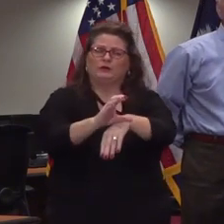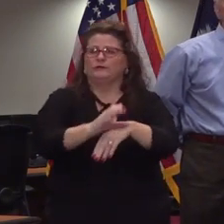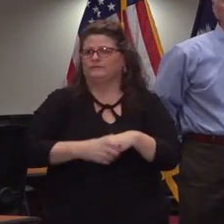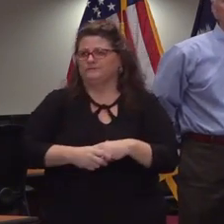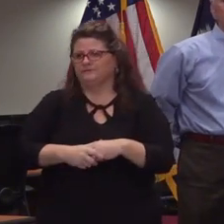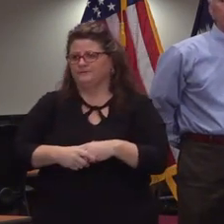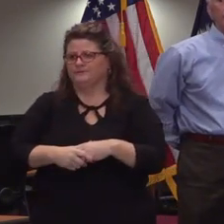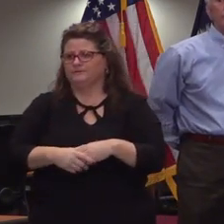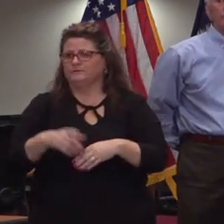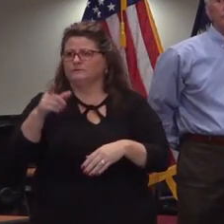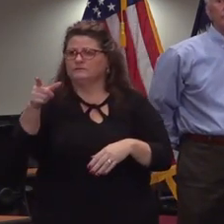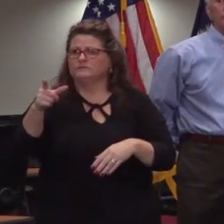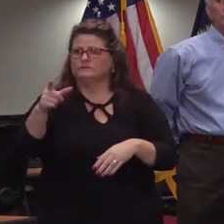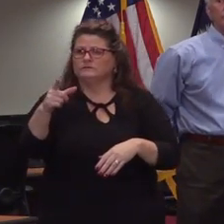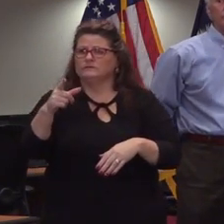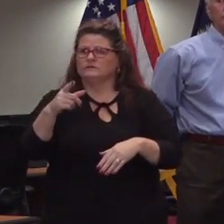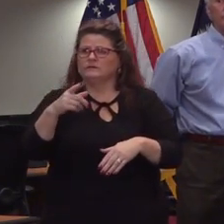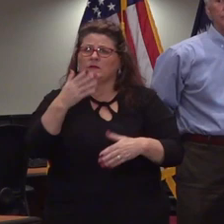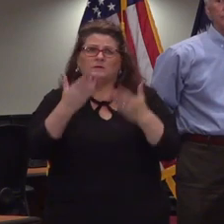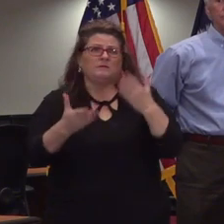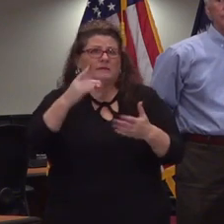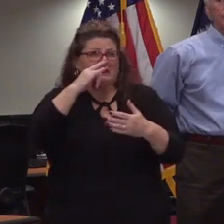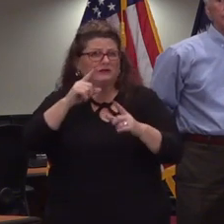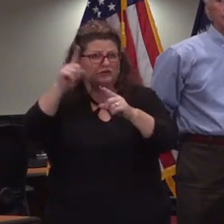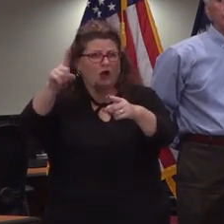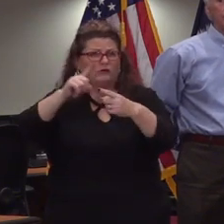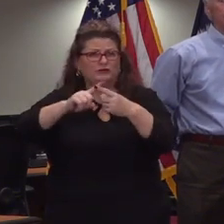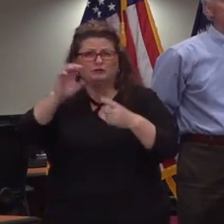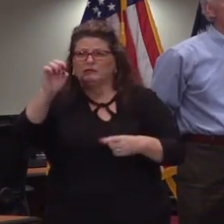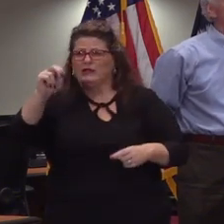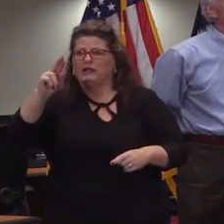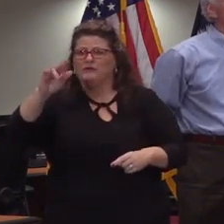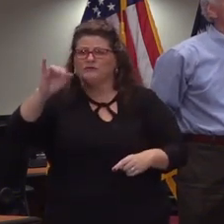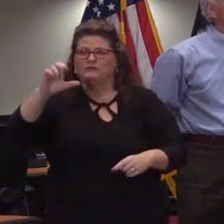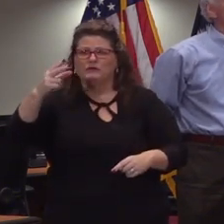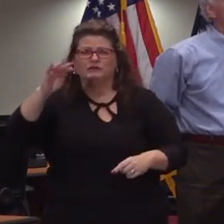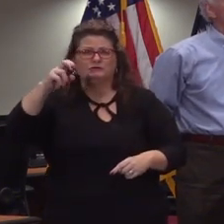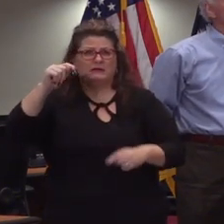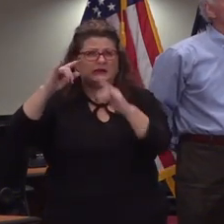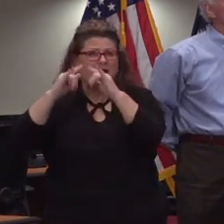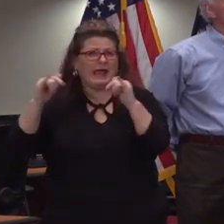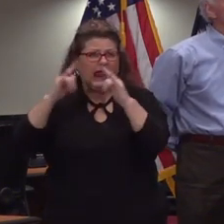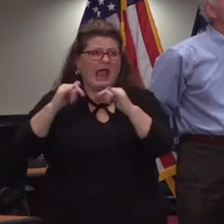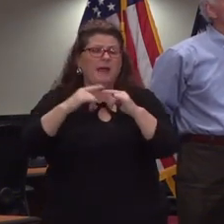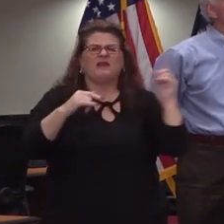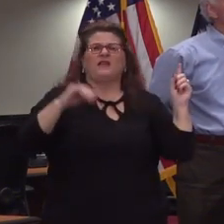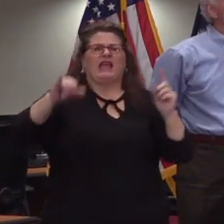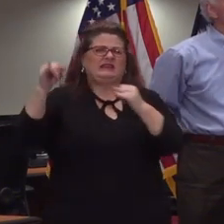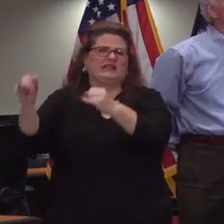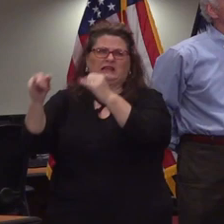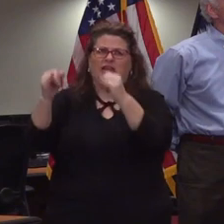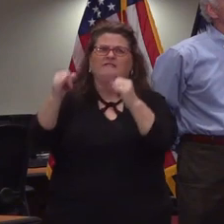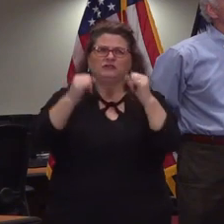where families may send them for enrichments those those those summer camps again i think those additional type summer camps we're going to